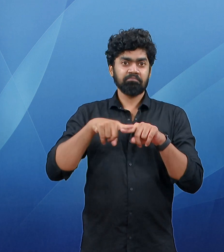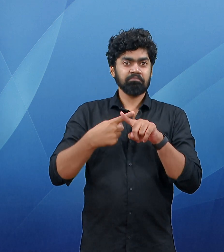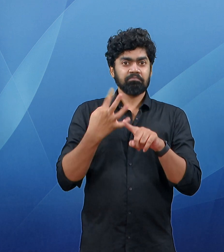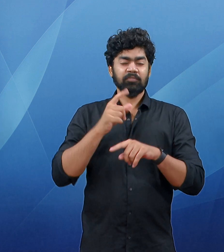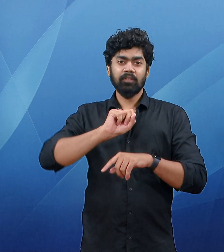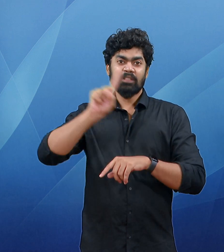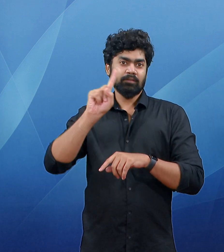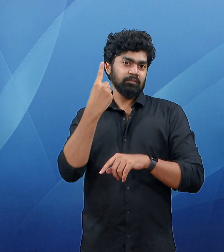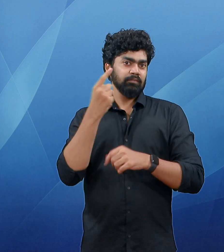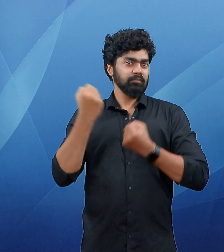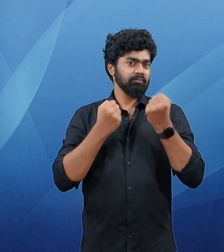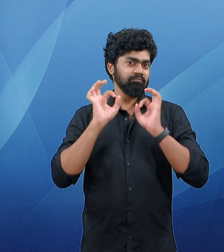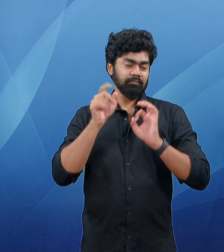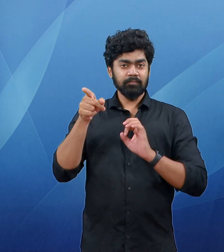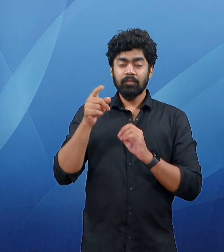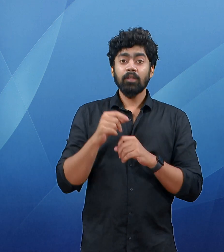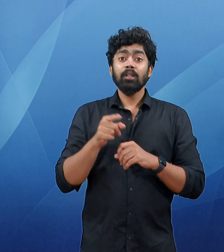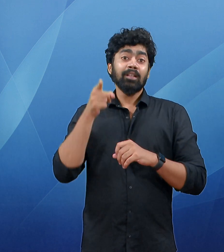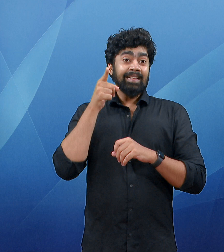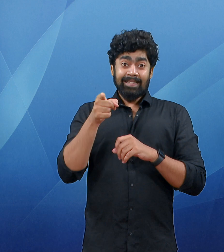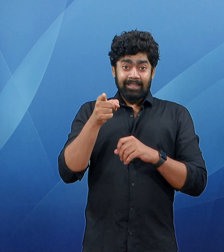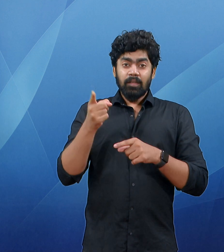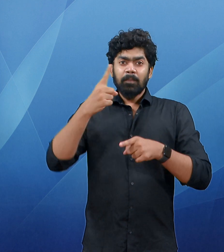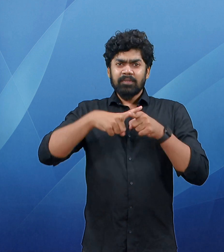with his fifth win in six editions of the Mexican race.